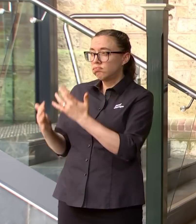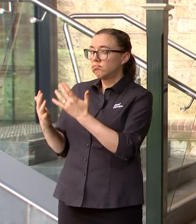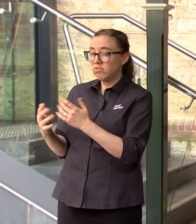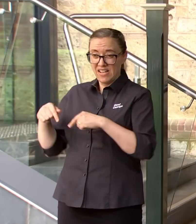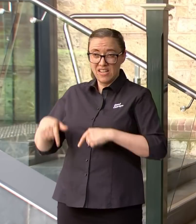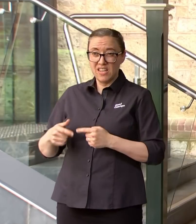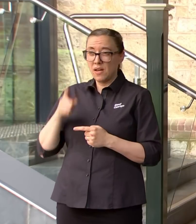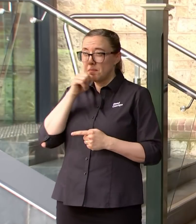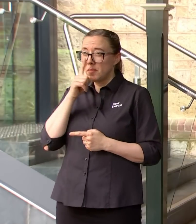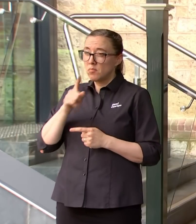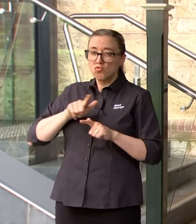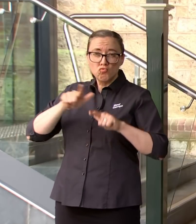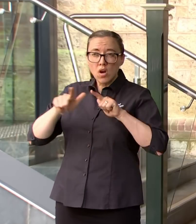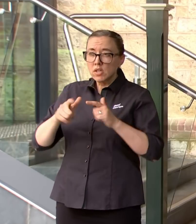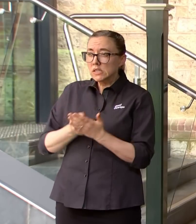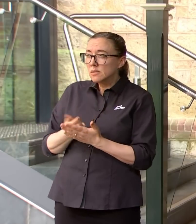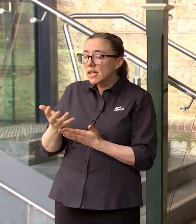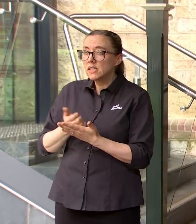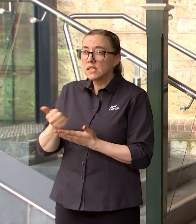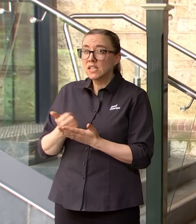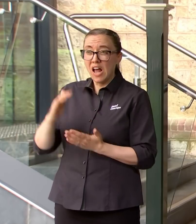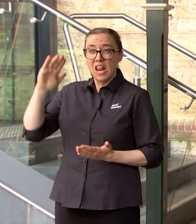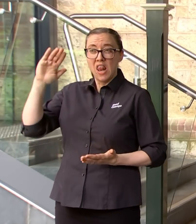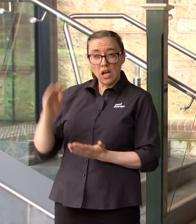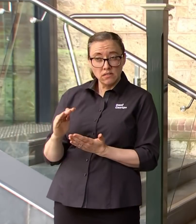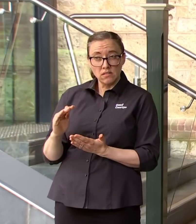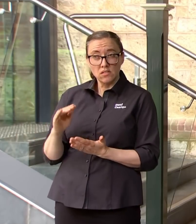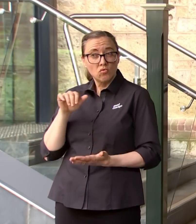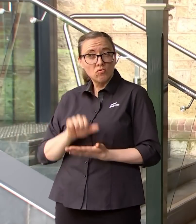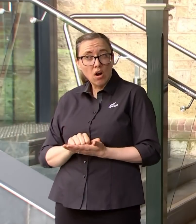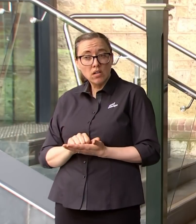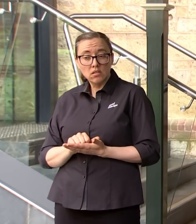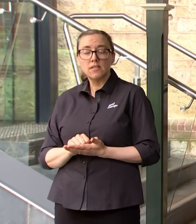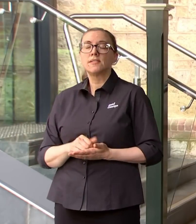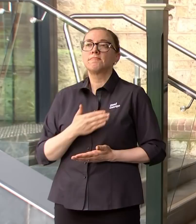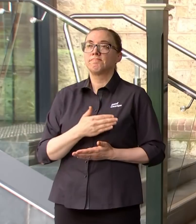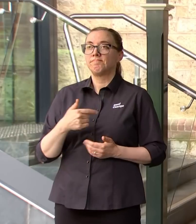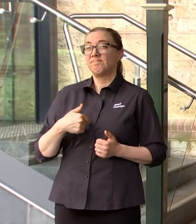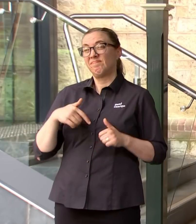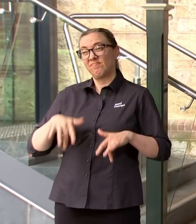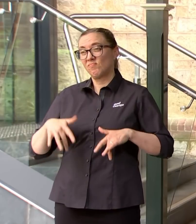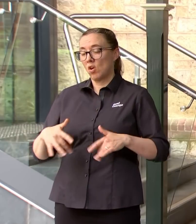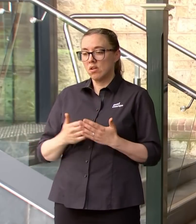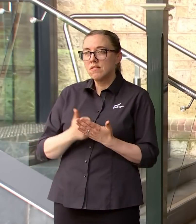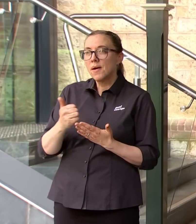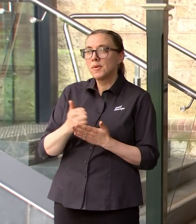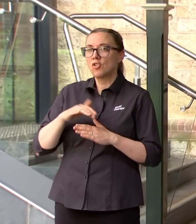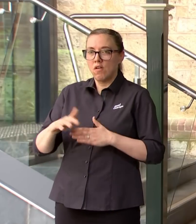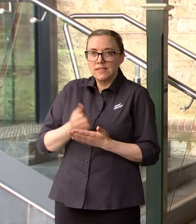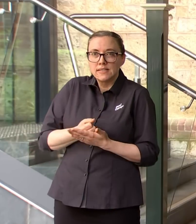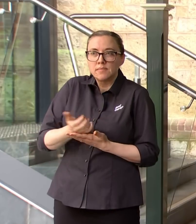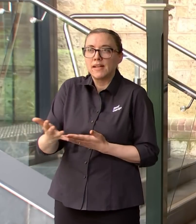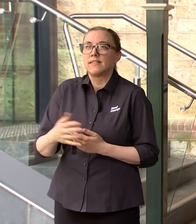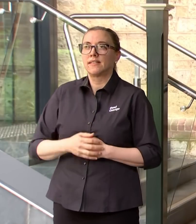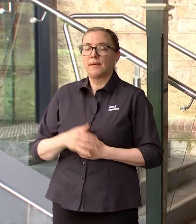look I don't have any update today on consumer spending in South Australia obviously last financial year we had the strongest growing economy